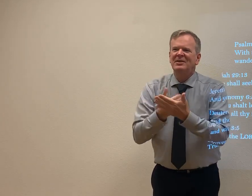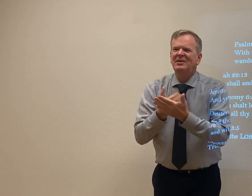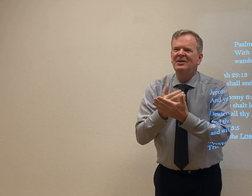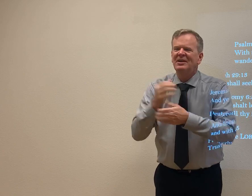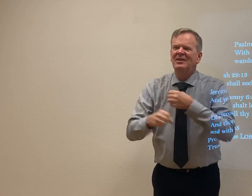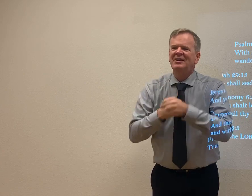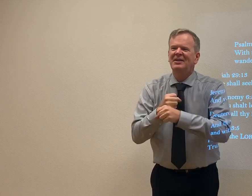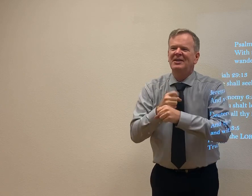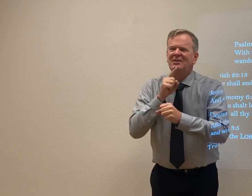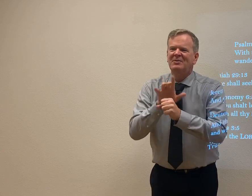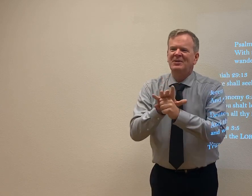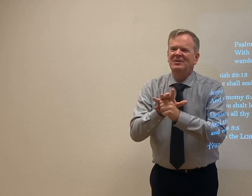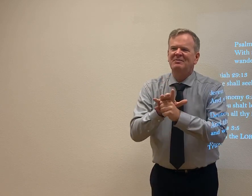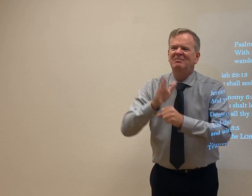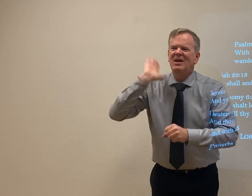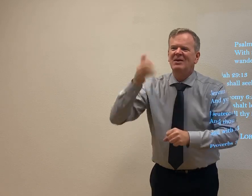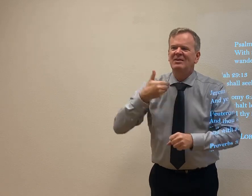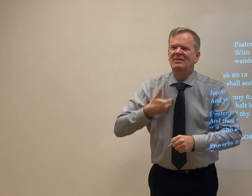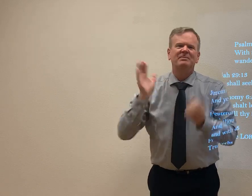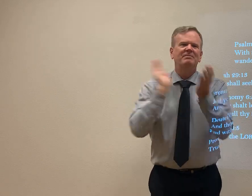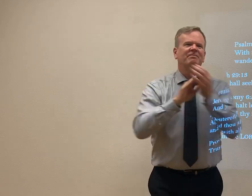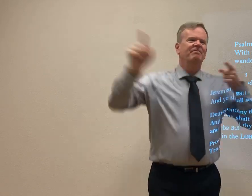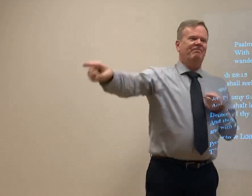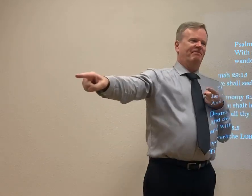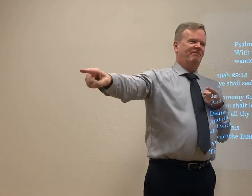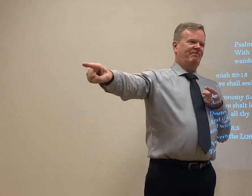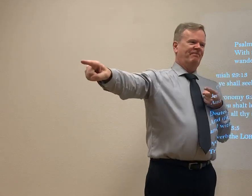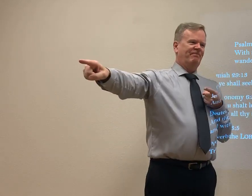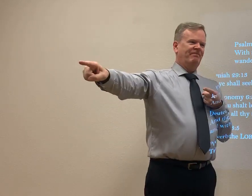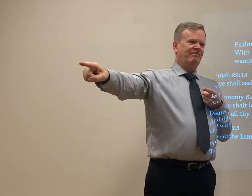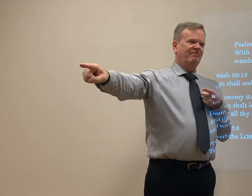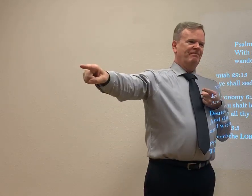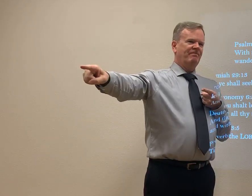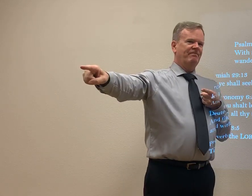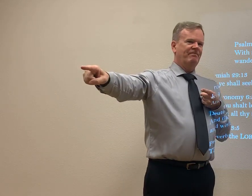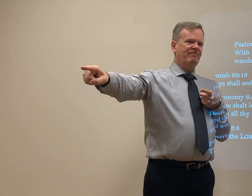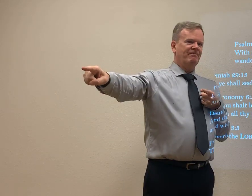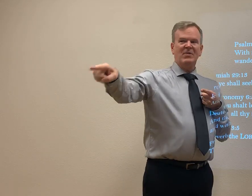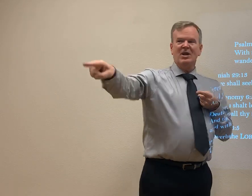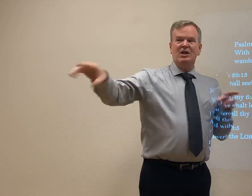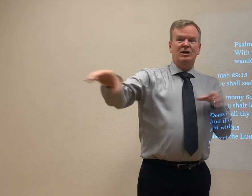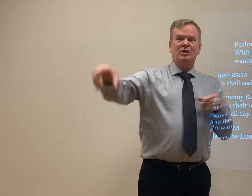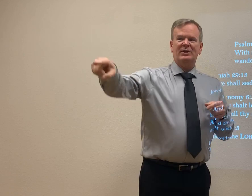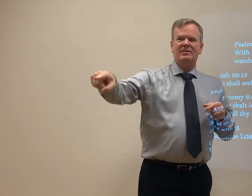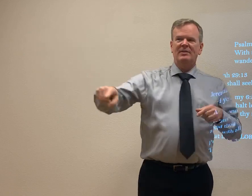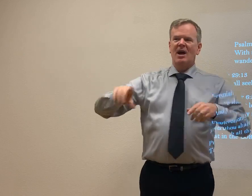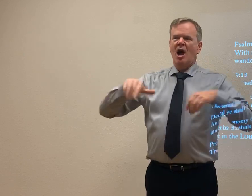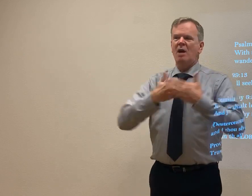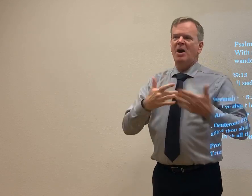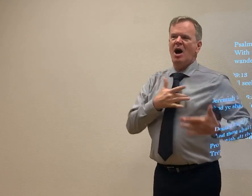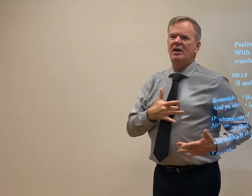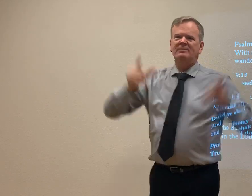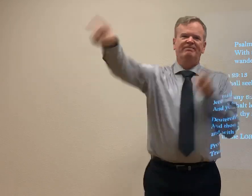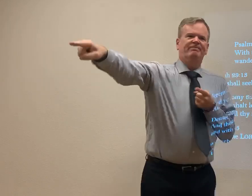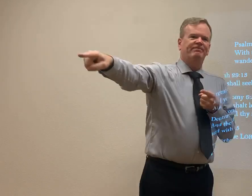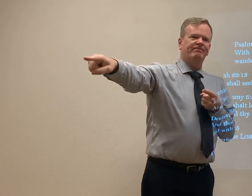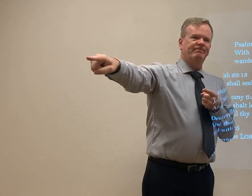And for the new year, my New Year's resolutions, we're do that. Search and trust. With my whole, yes.